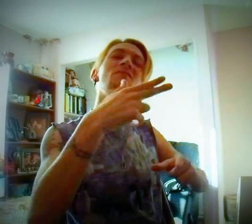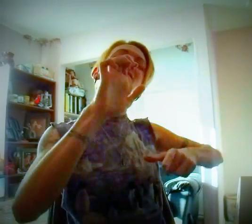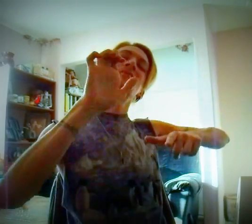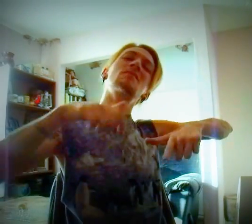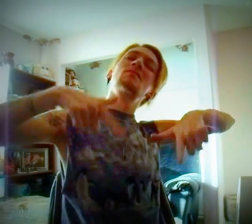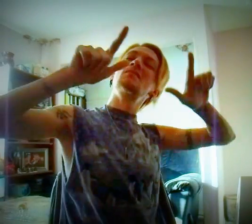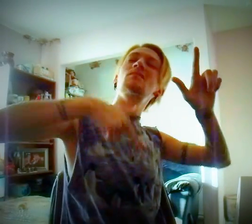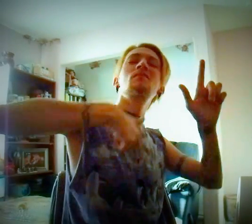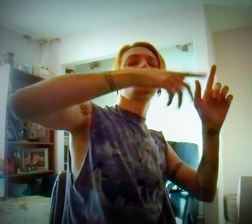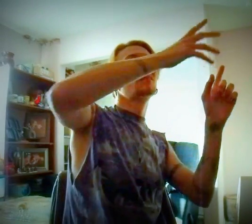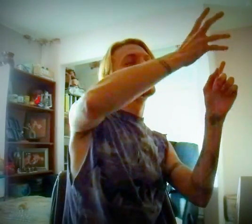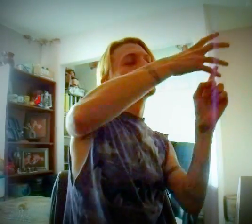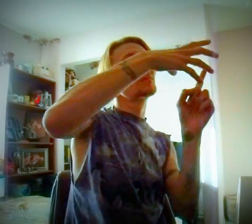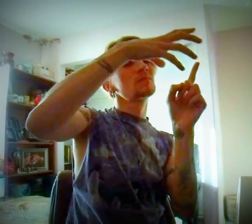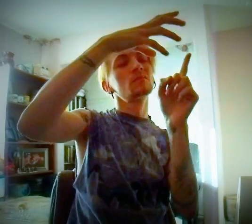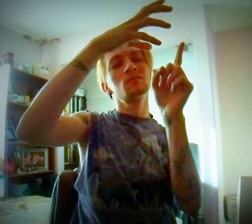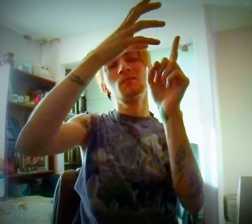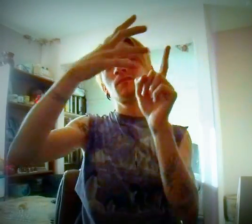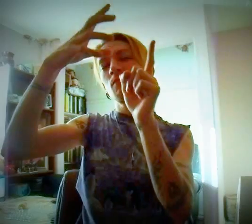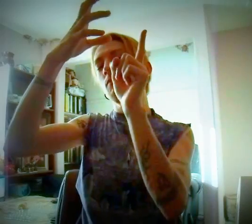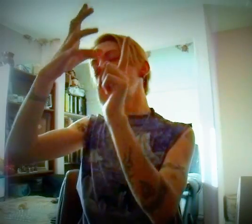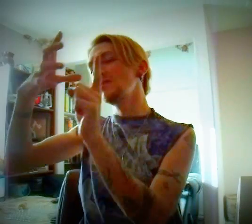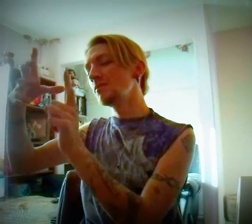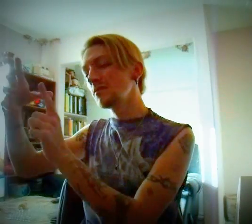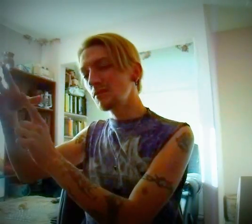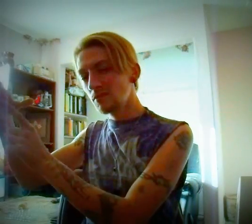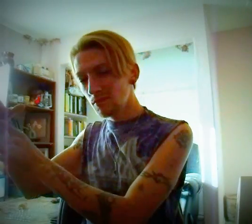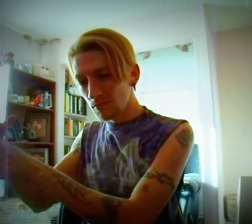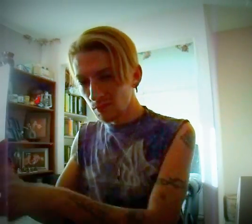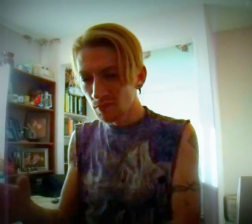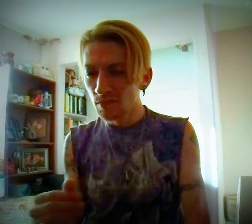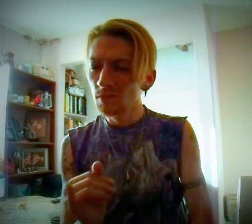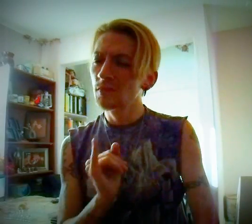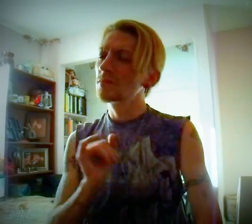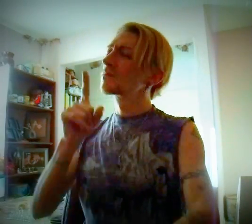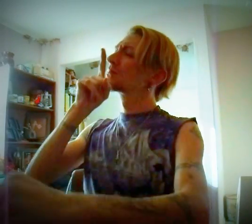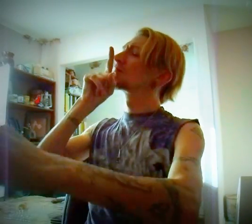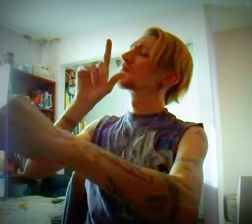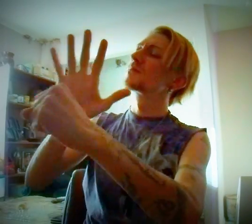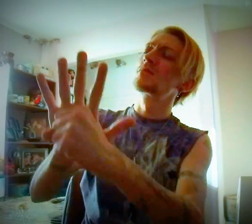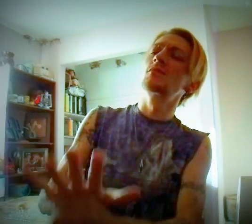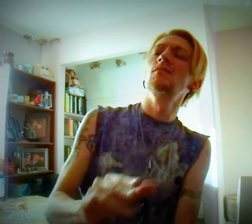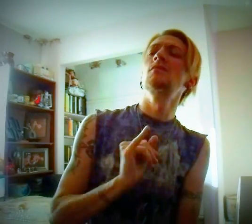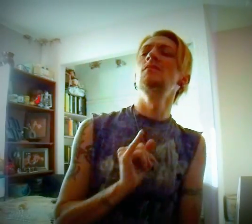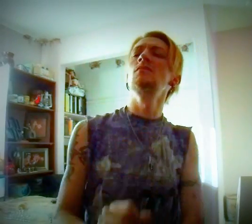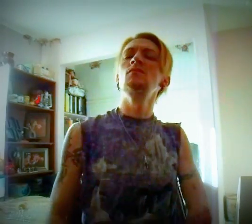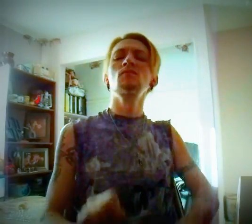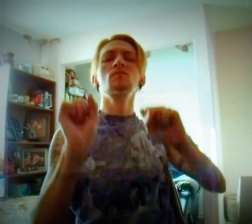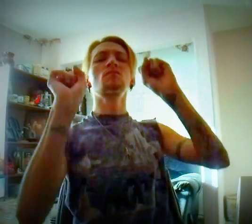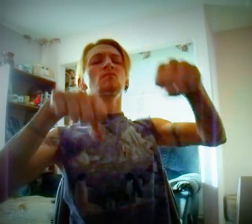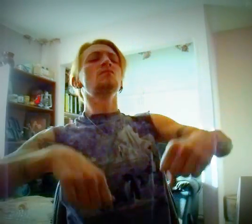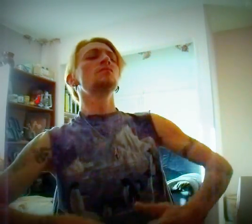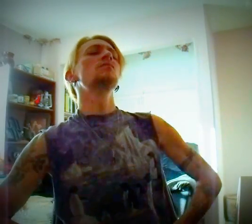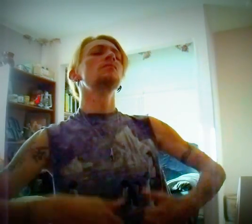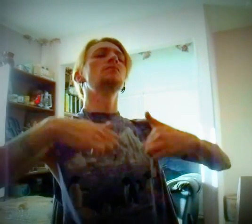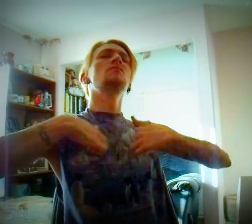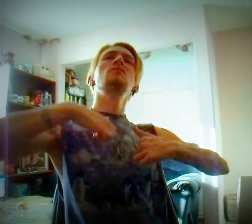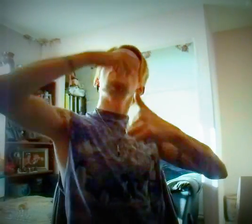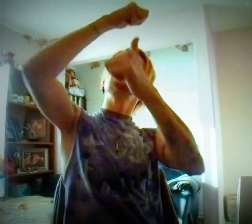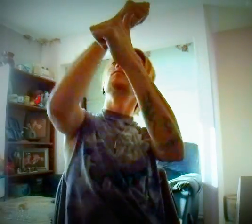let me go to the same night I swore that I could survive any